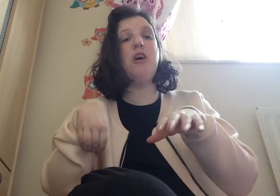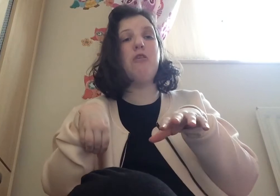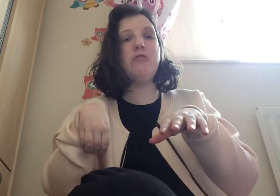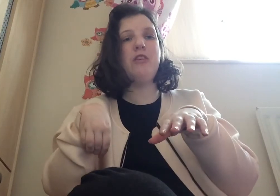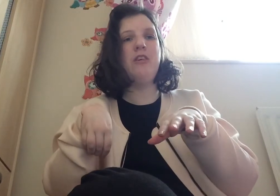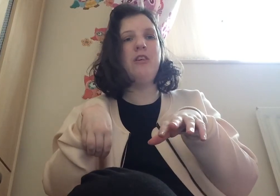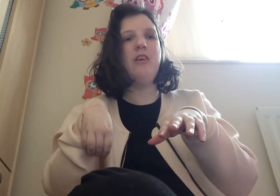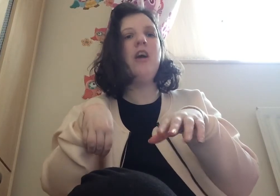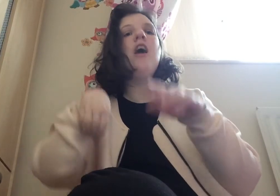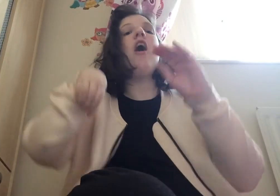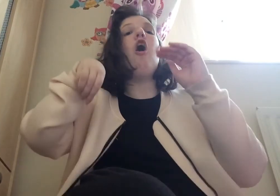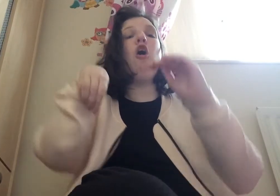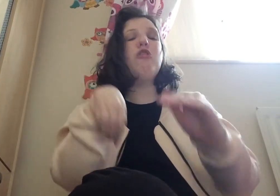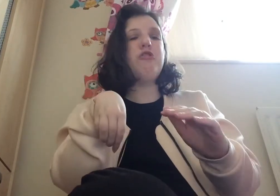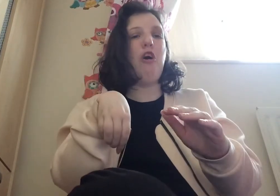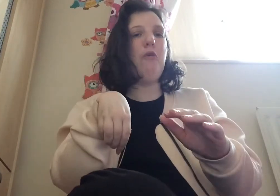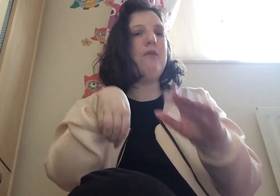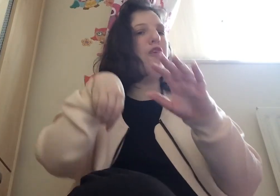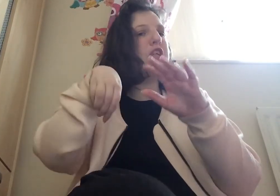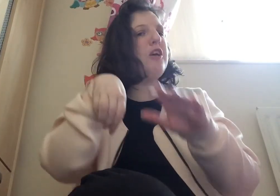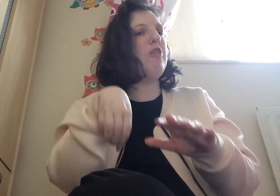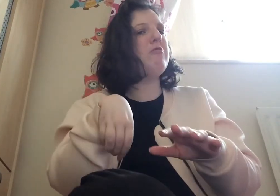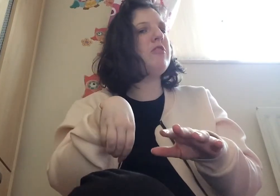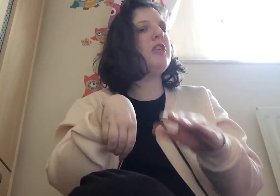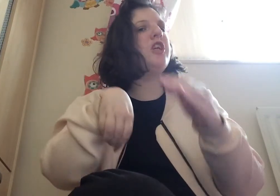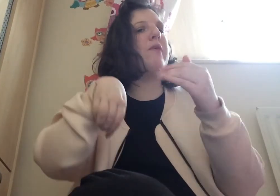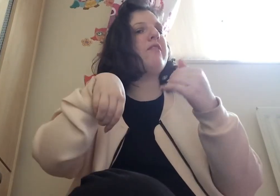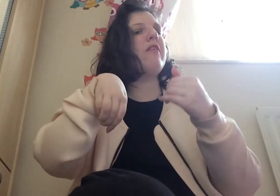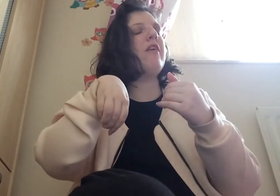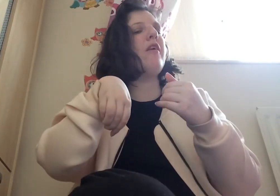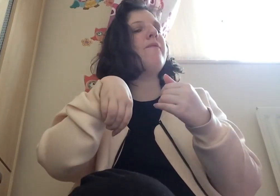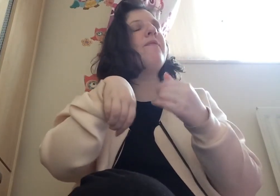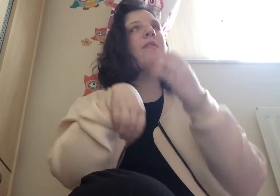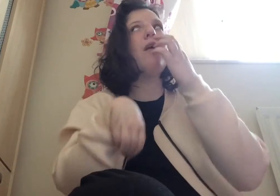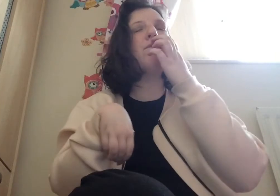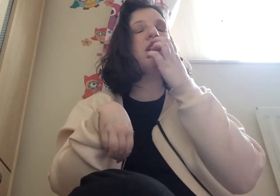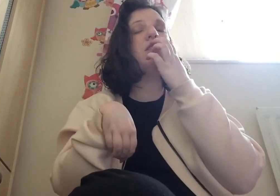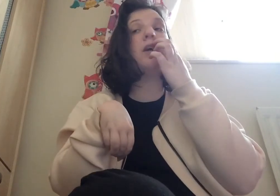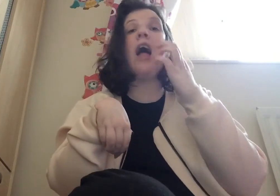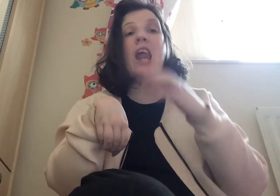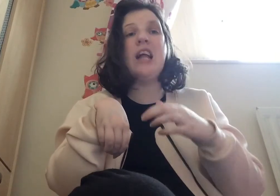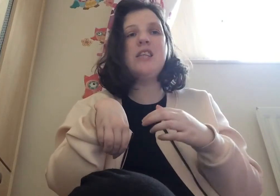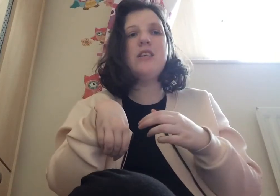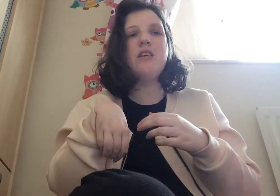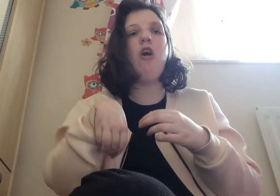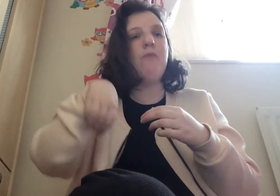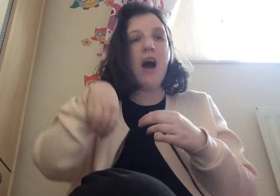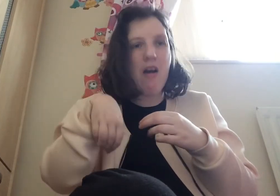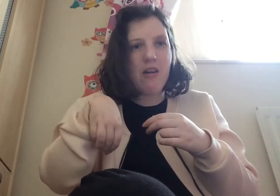goes also before she goes she meets her meets a lad called mark